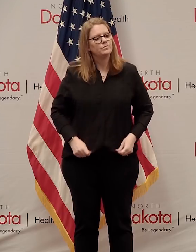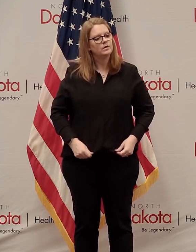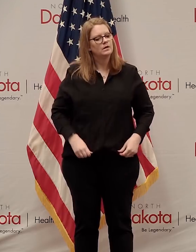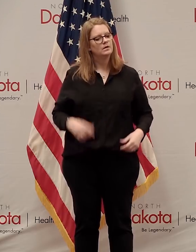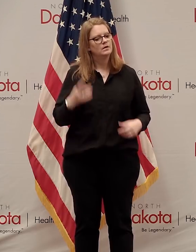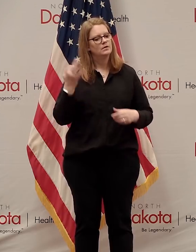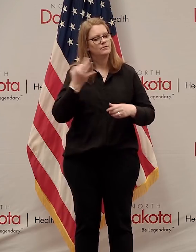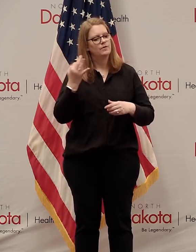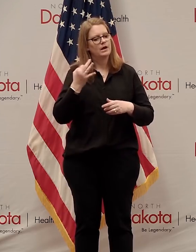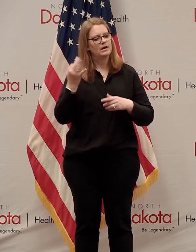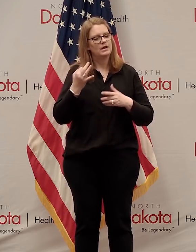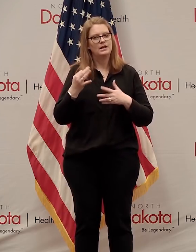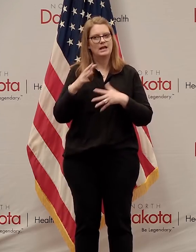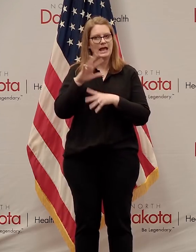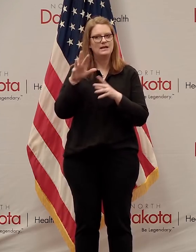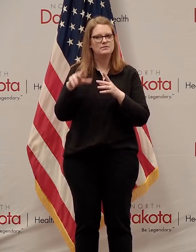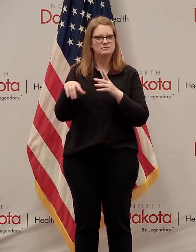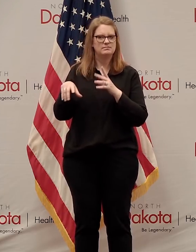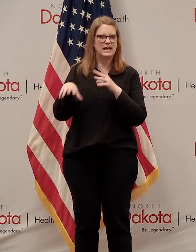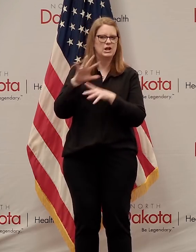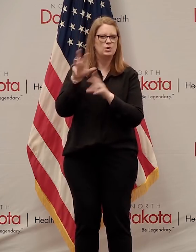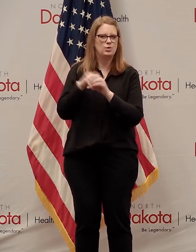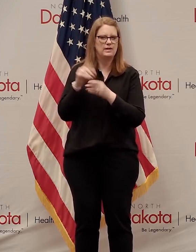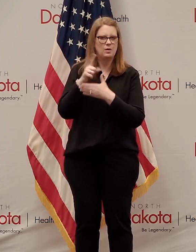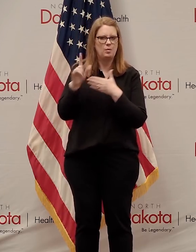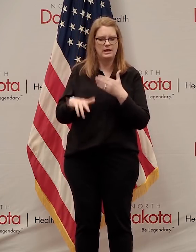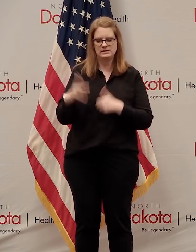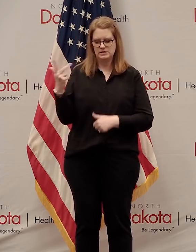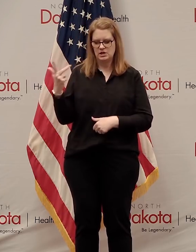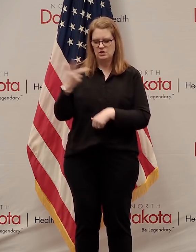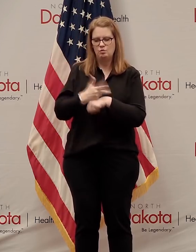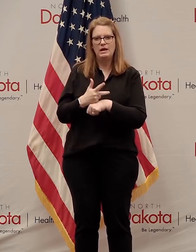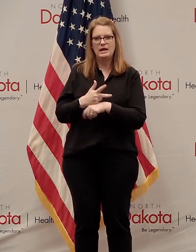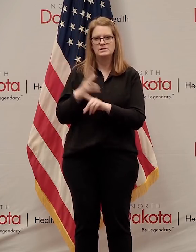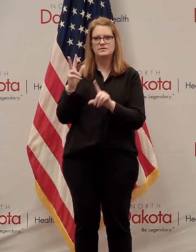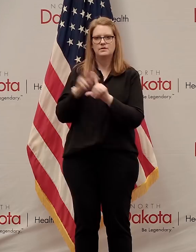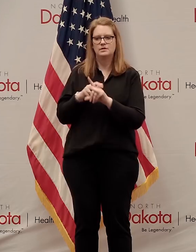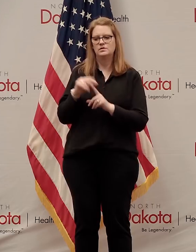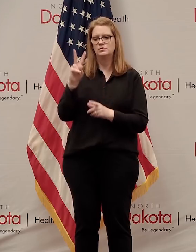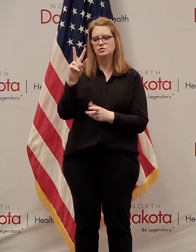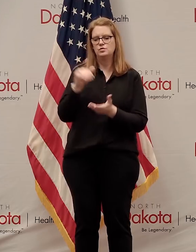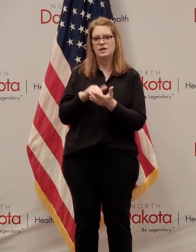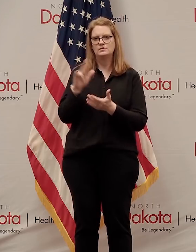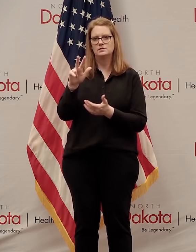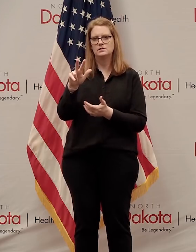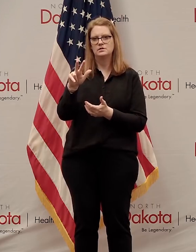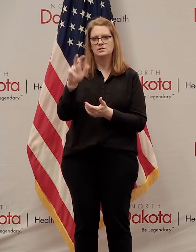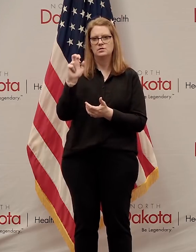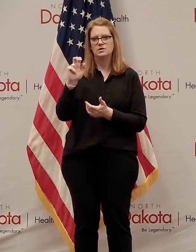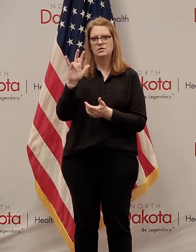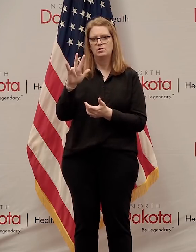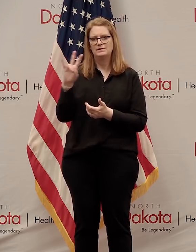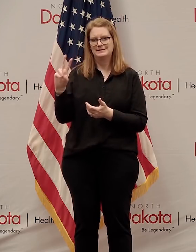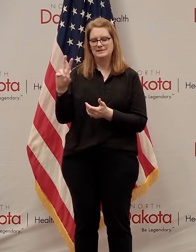Friday plus the weekend, so this is three days worth of claims, 2,336.